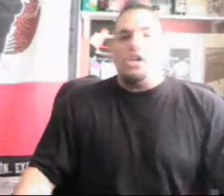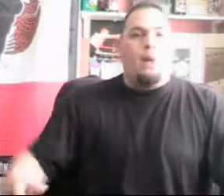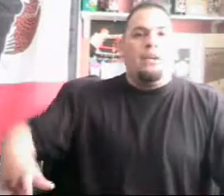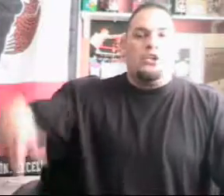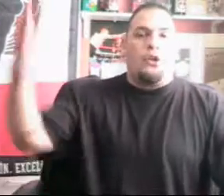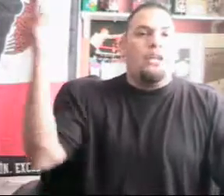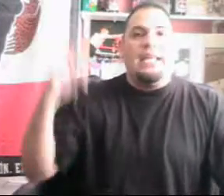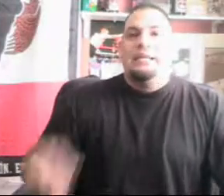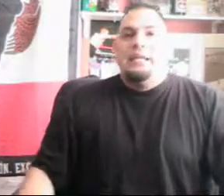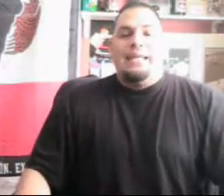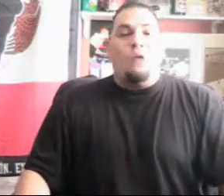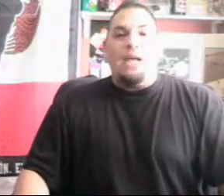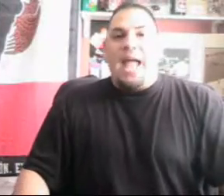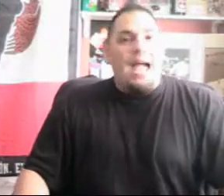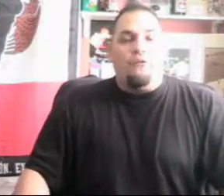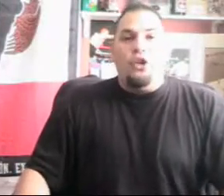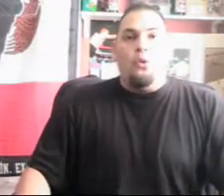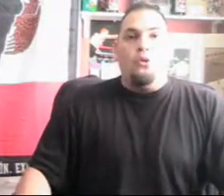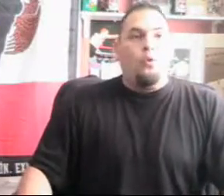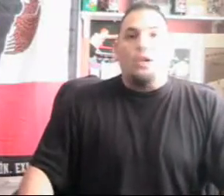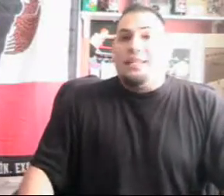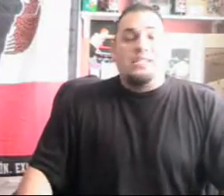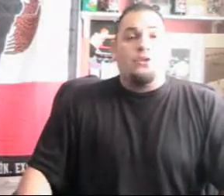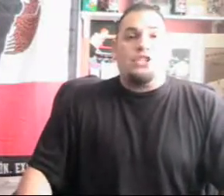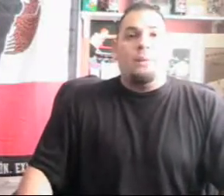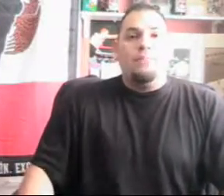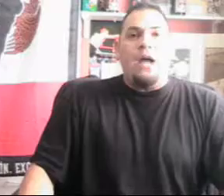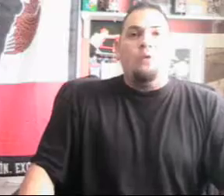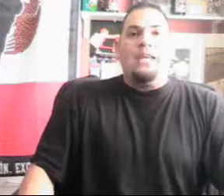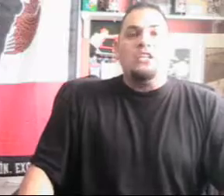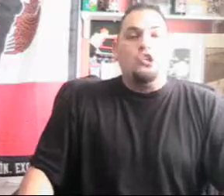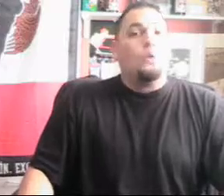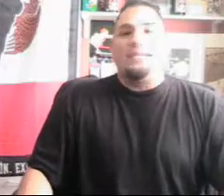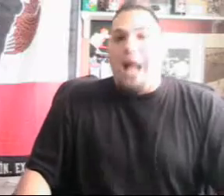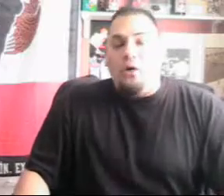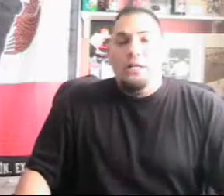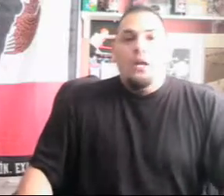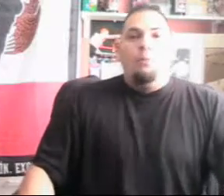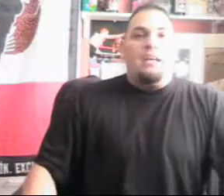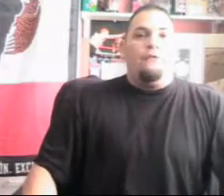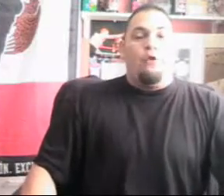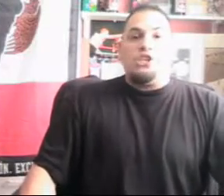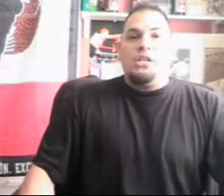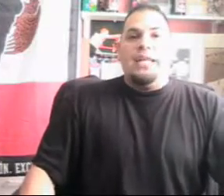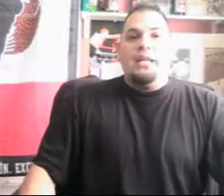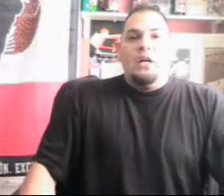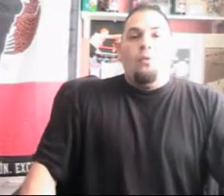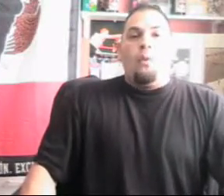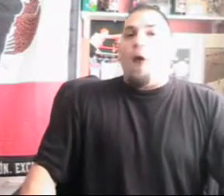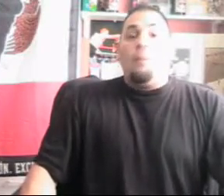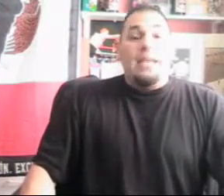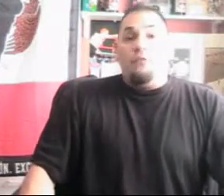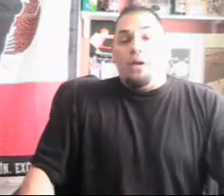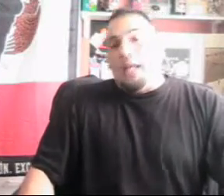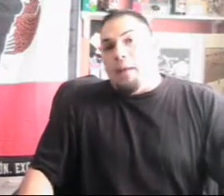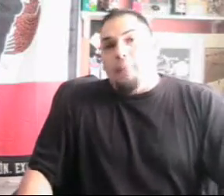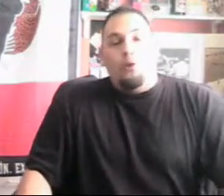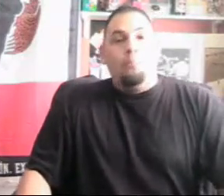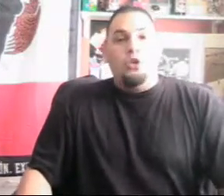Shelby Shirley that we have, you know, they're worthless, they're something that we can do without, but unfortunately, we're probably never going to be able to do